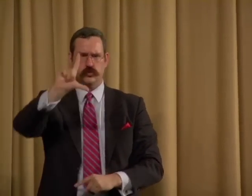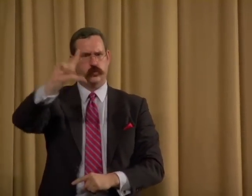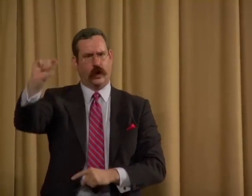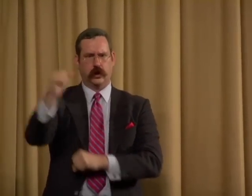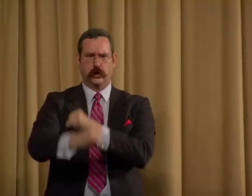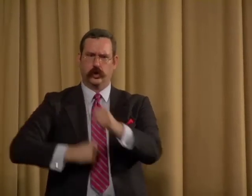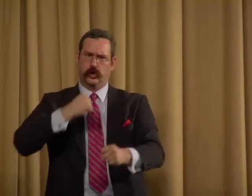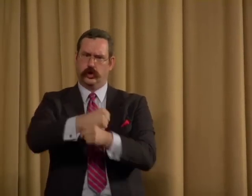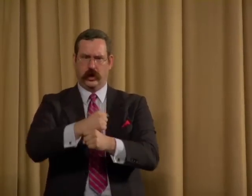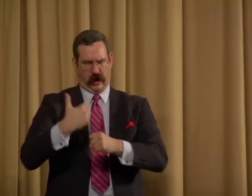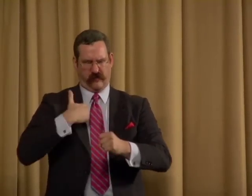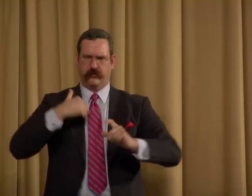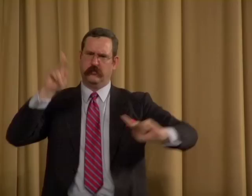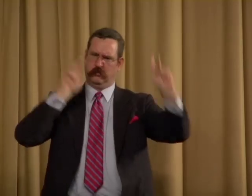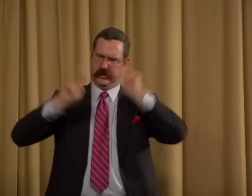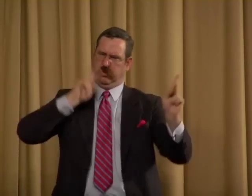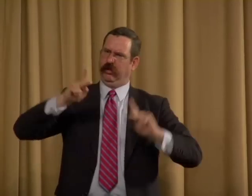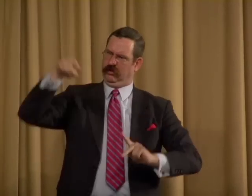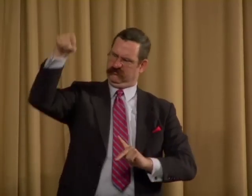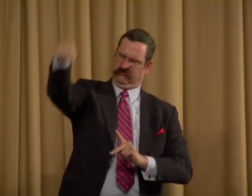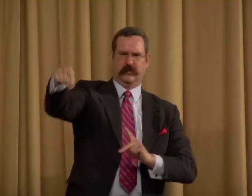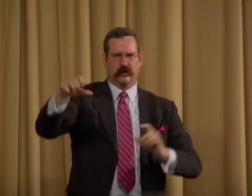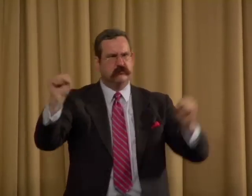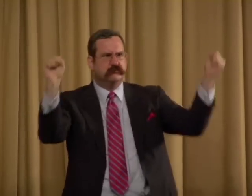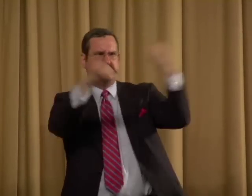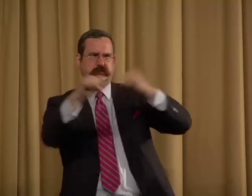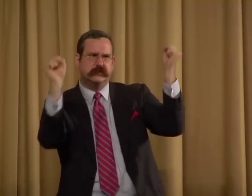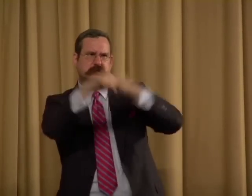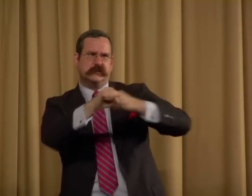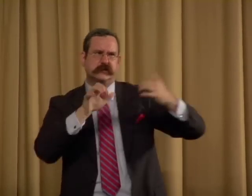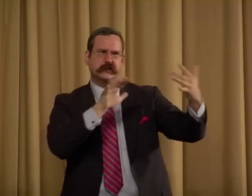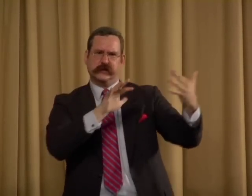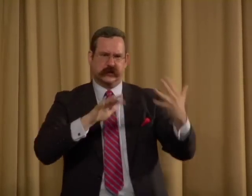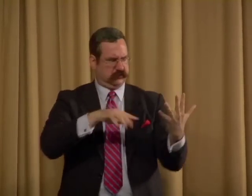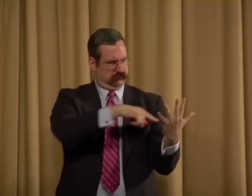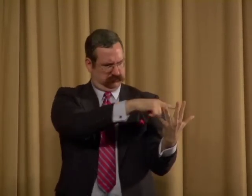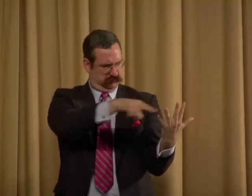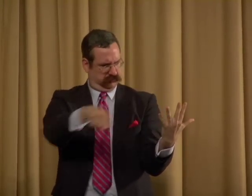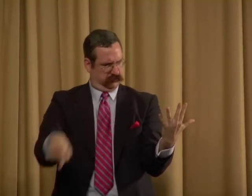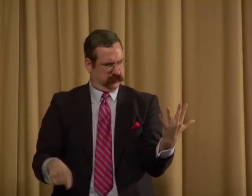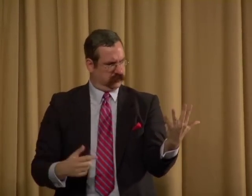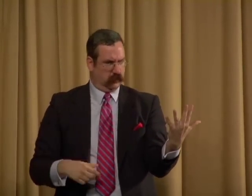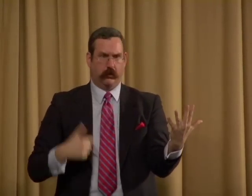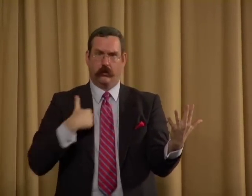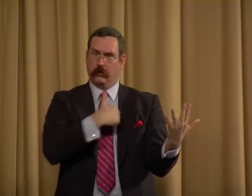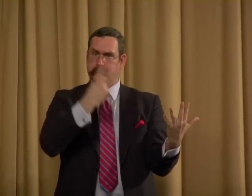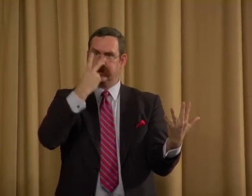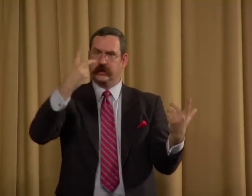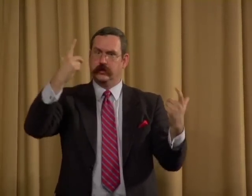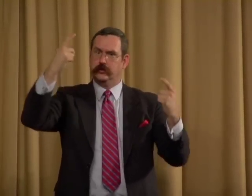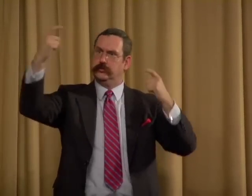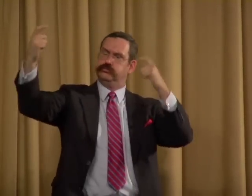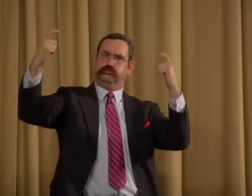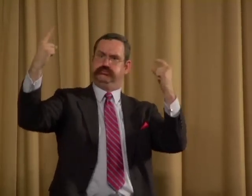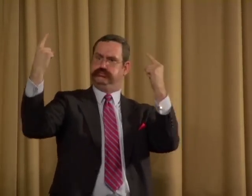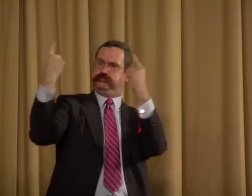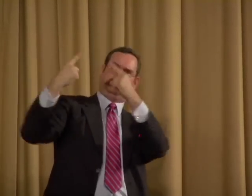And we've had a good 20 years. We've had lots of people fighting battles for us in these issues.